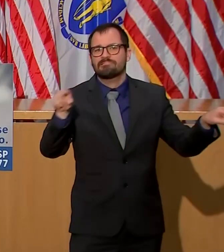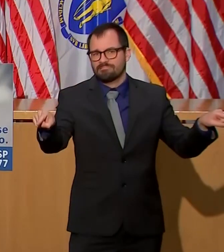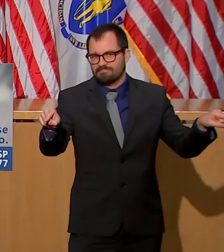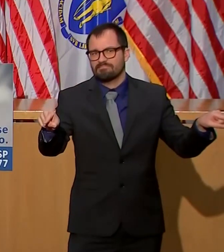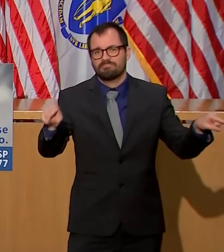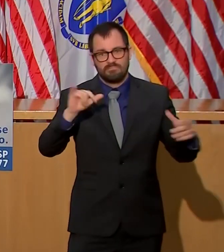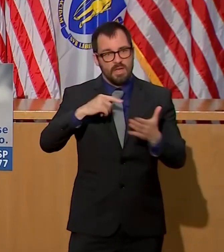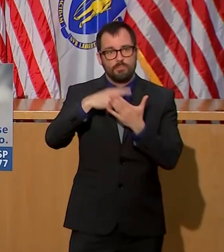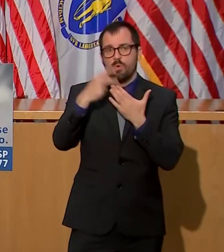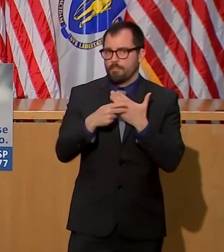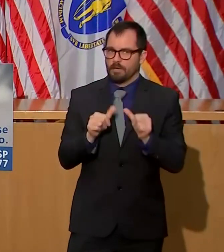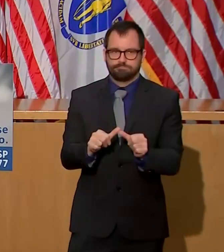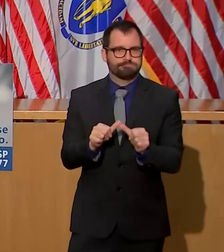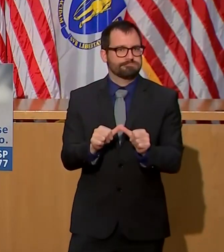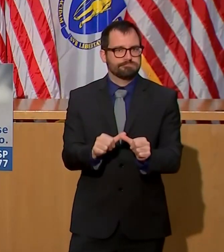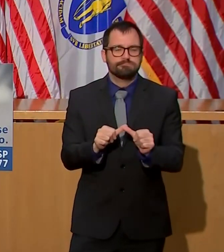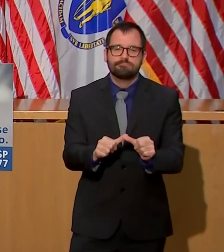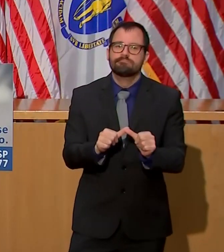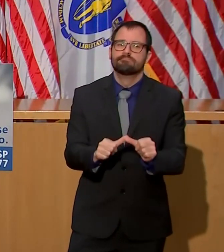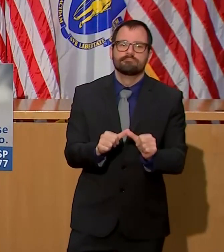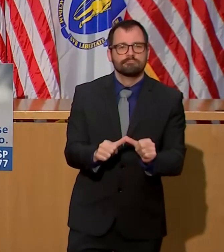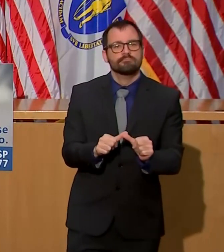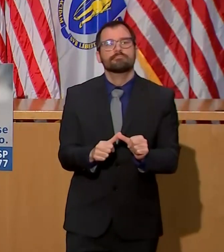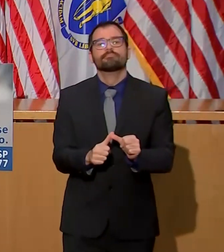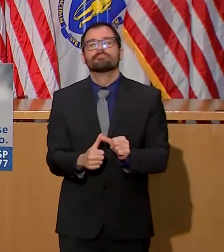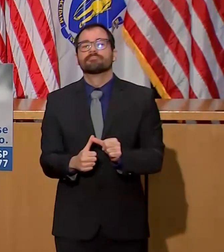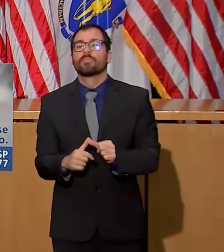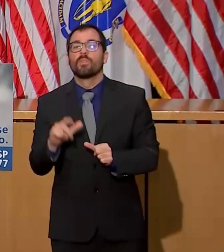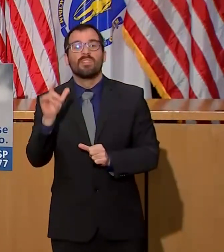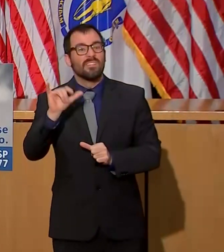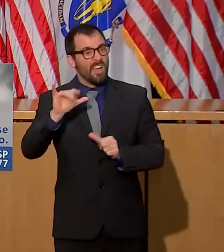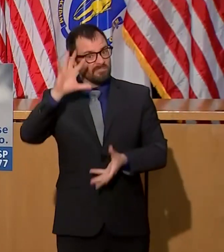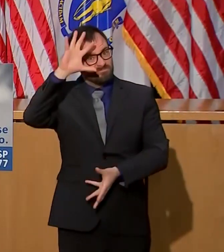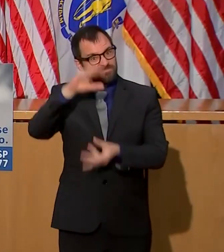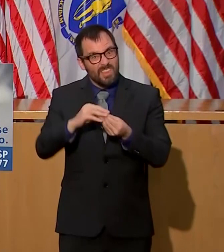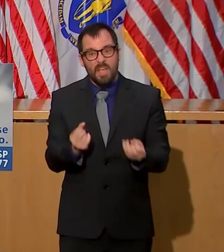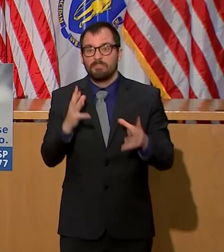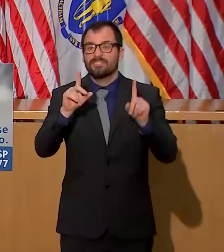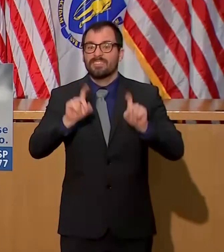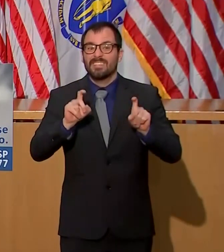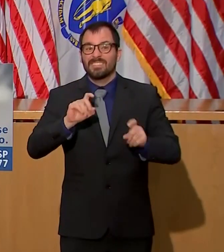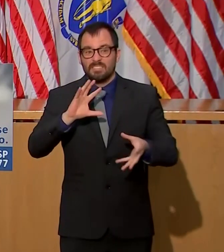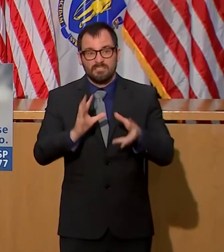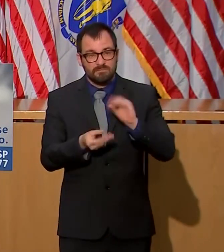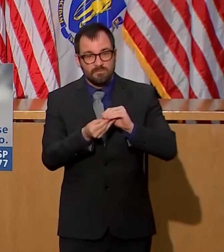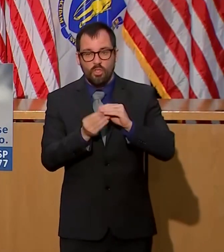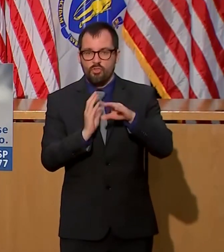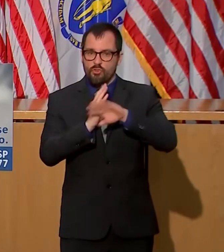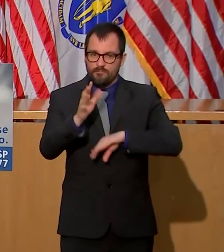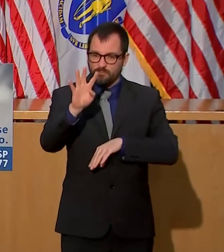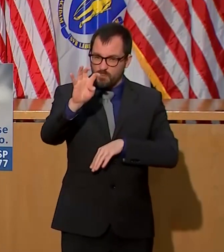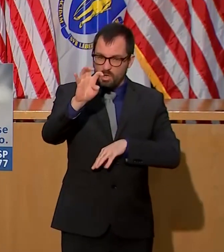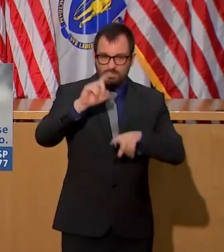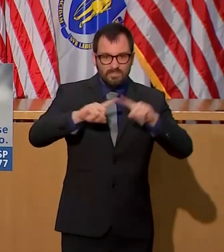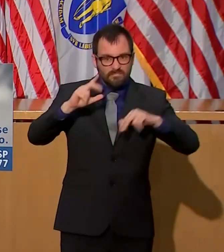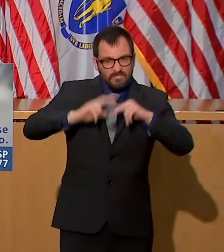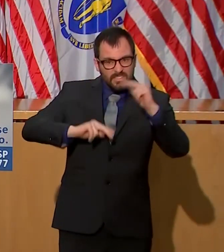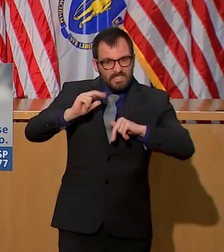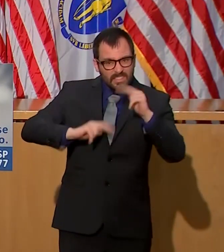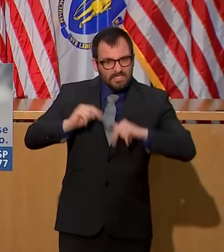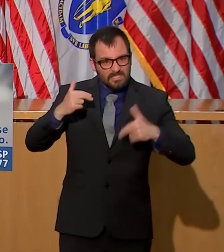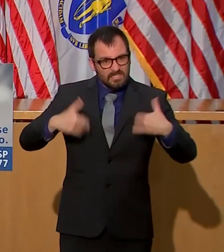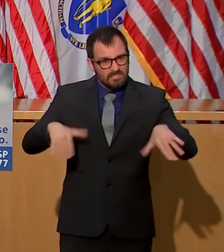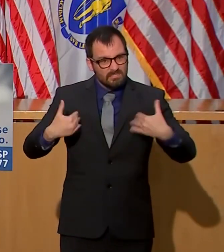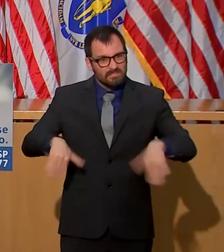including nursing homes, rest homes, and assisted living residences, and they've completed a total of over 18,300 tests for